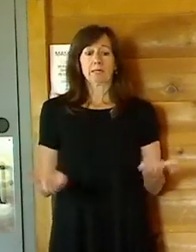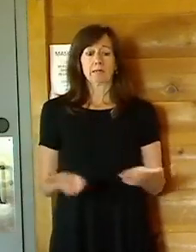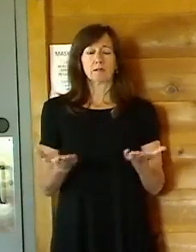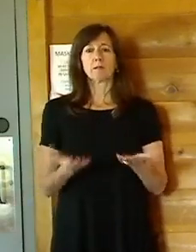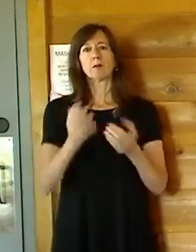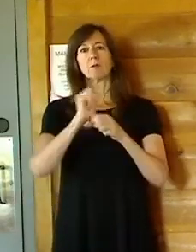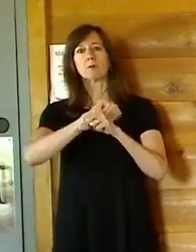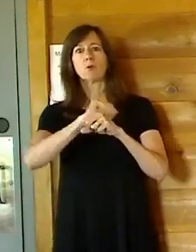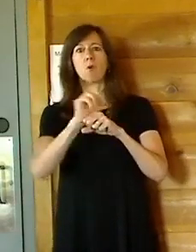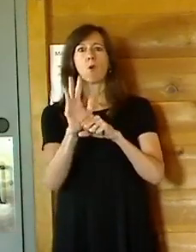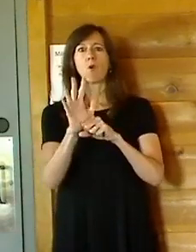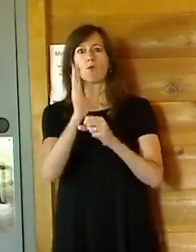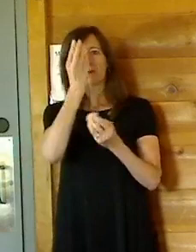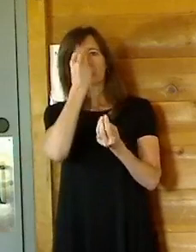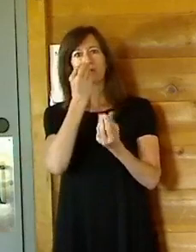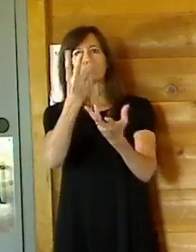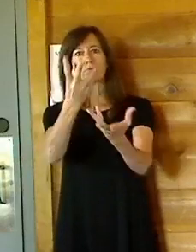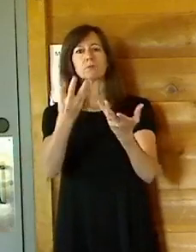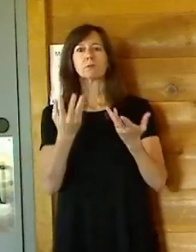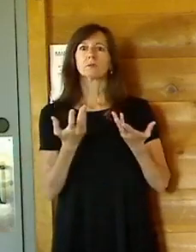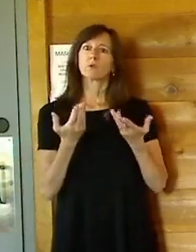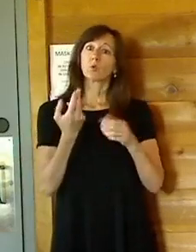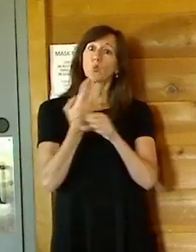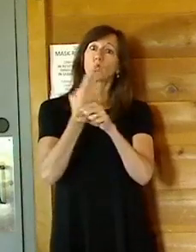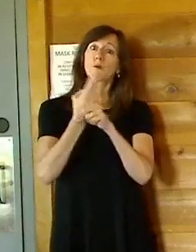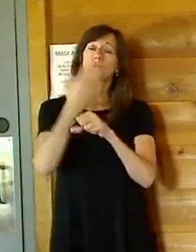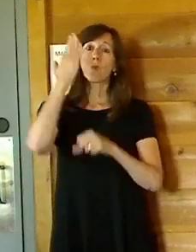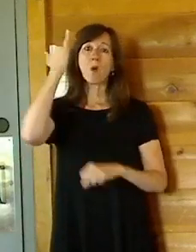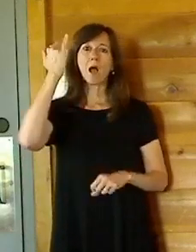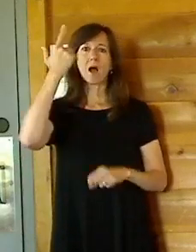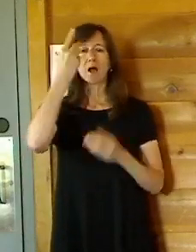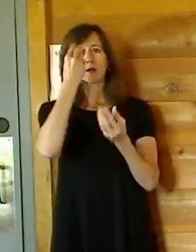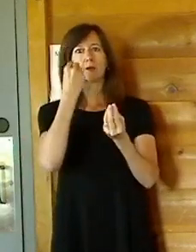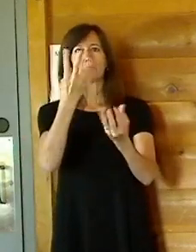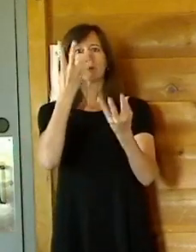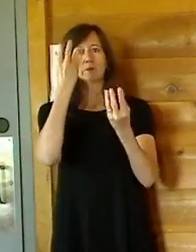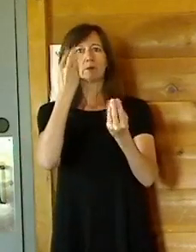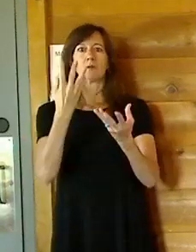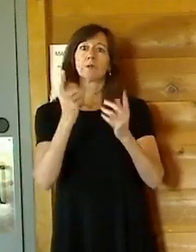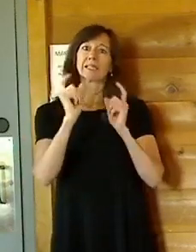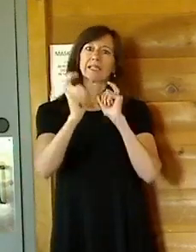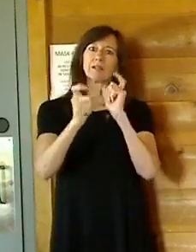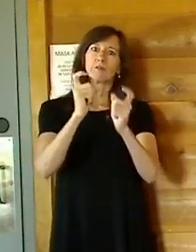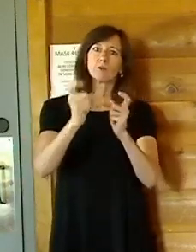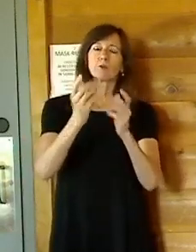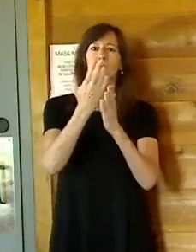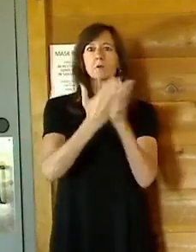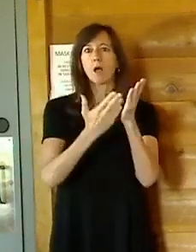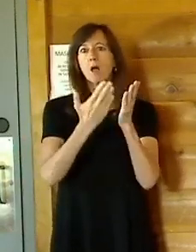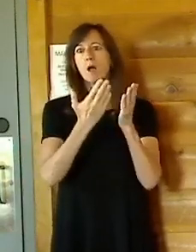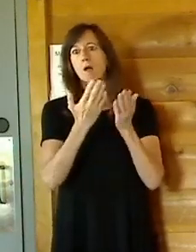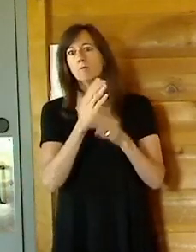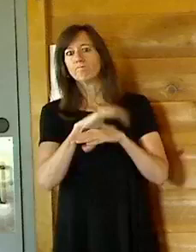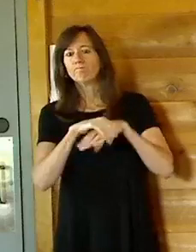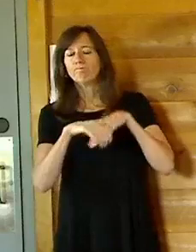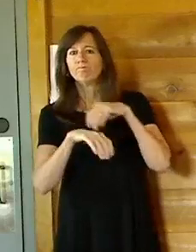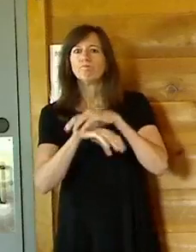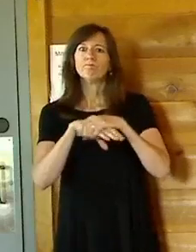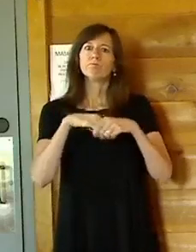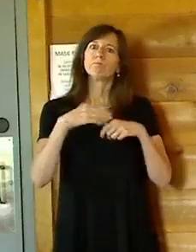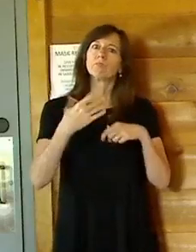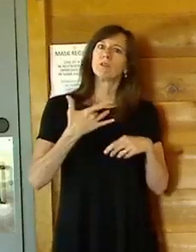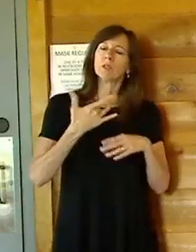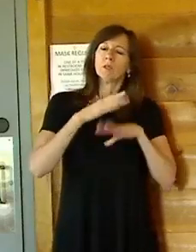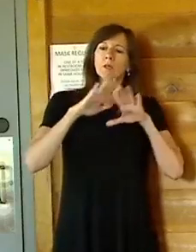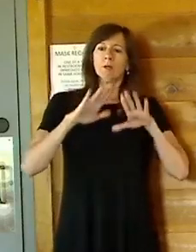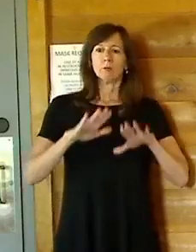questions and hopefully provide a little bit of comfort and some guidance. We have been at it weekly, sometimes twice